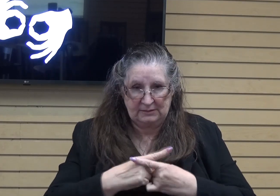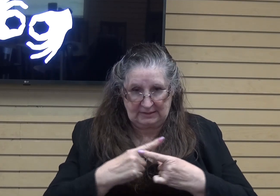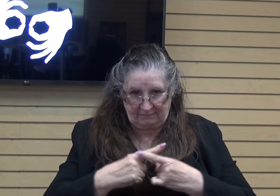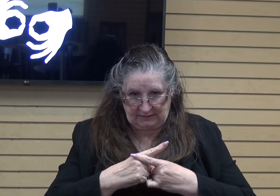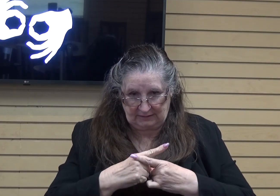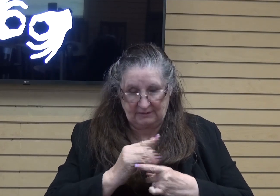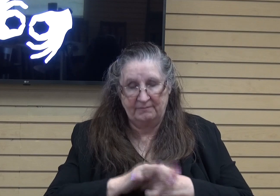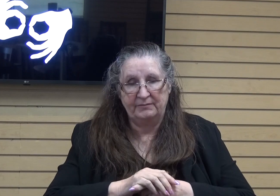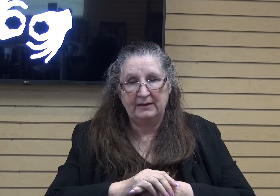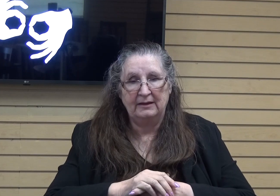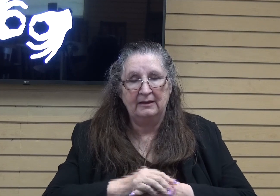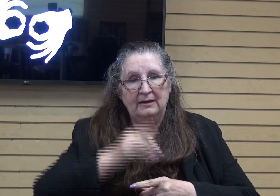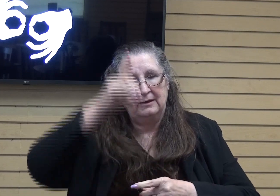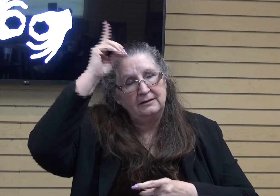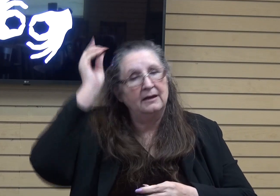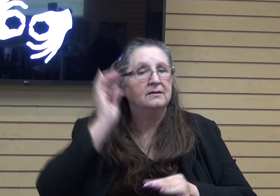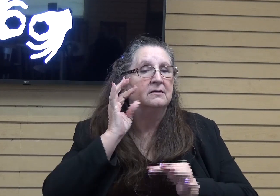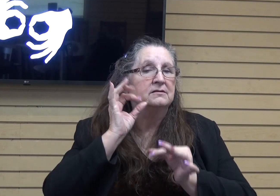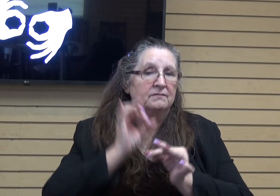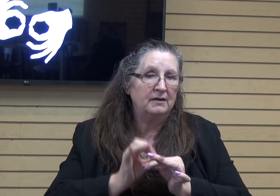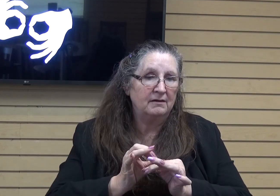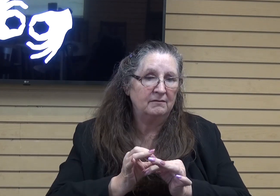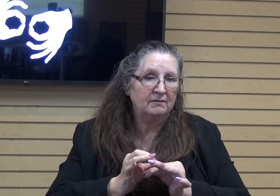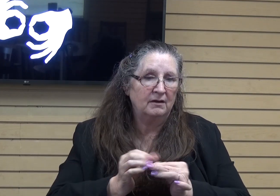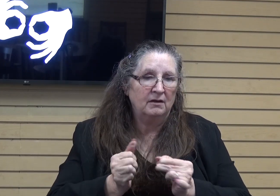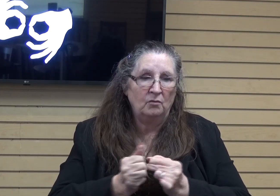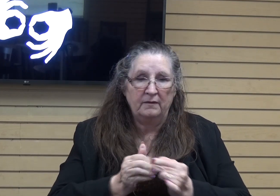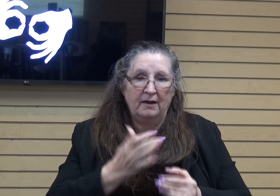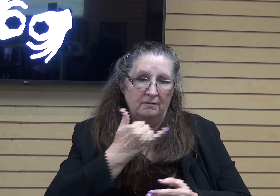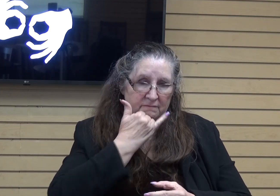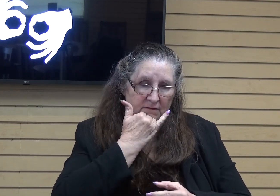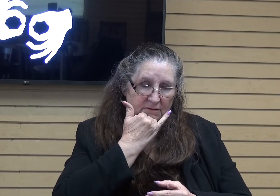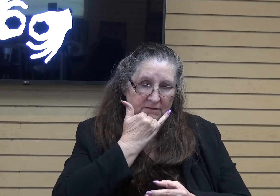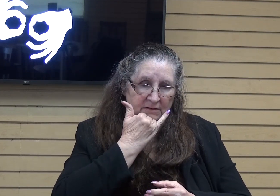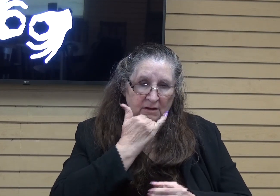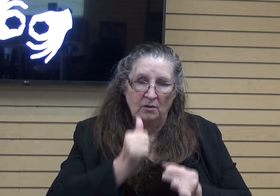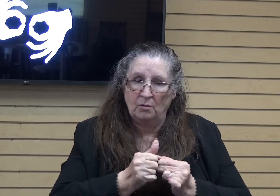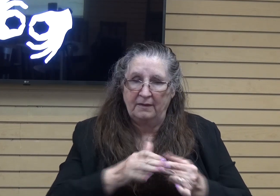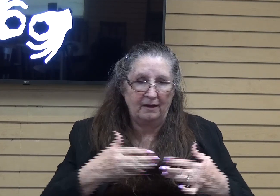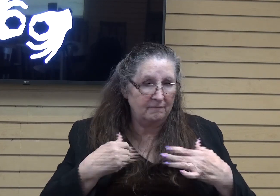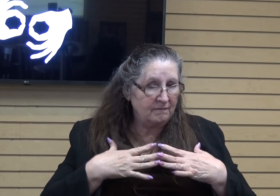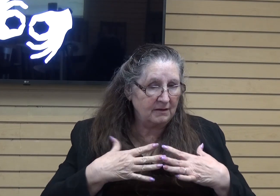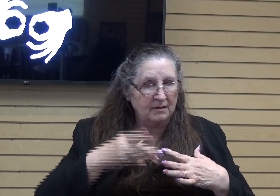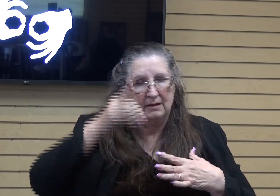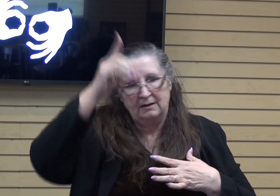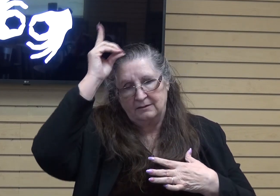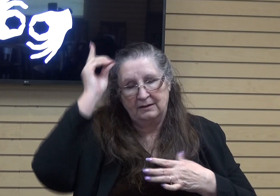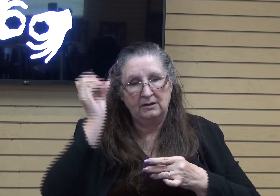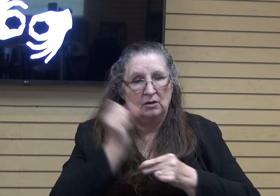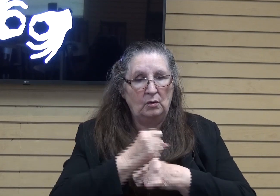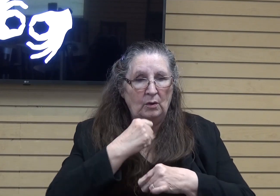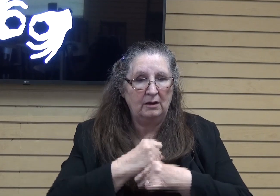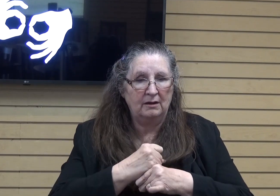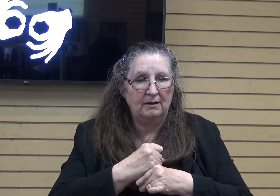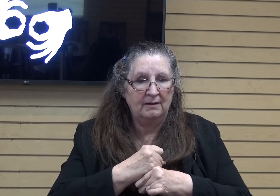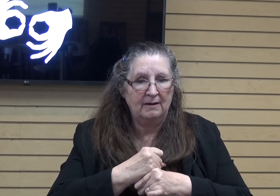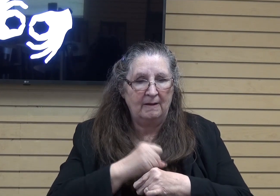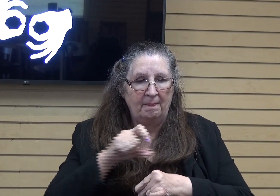Daniel's faithfulness, his faultlessness, and his fearlessness had created that conflict in